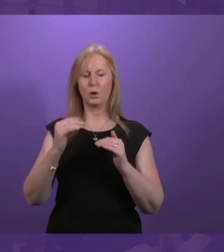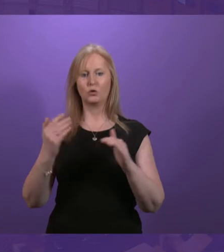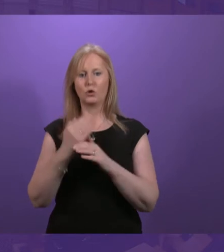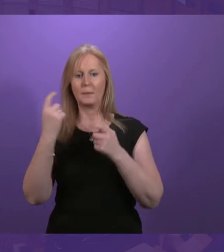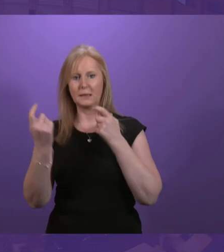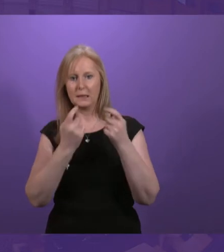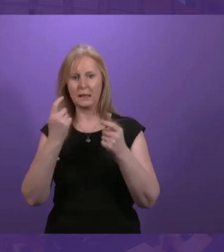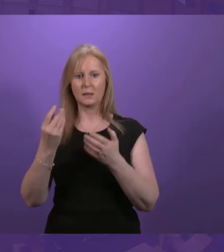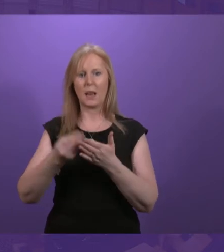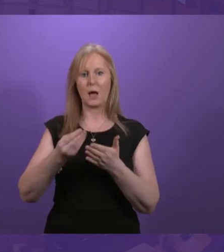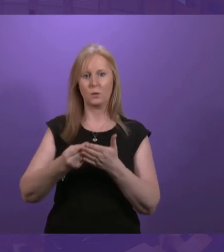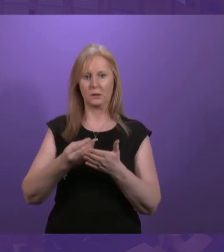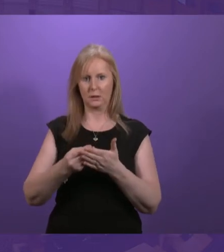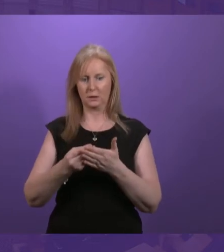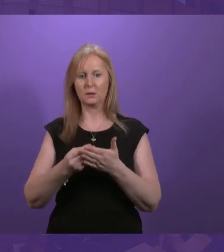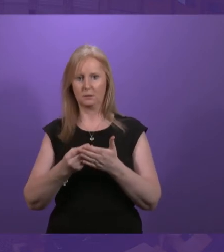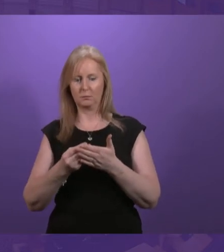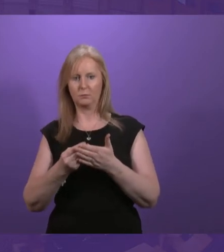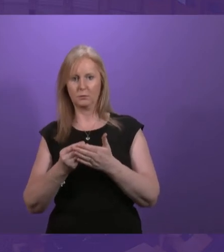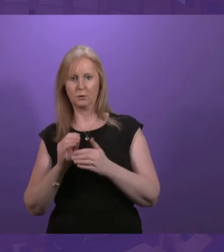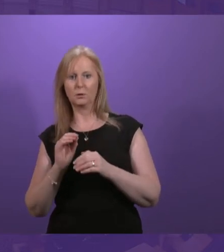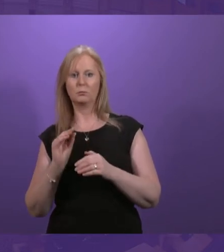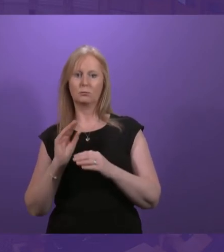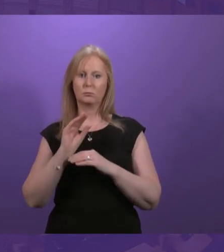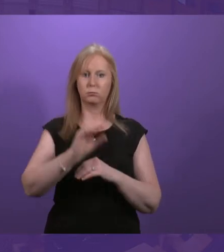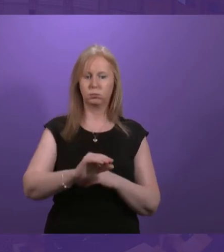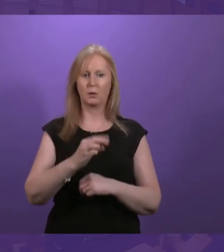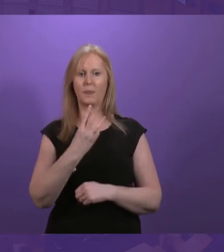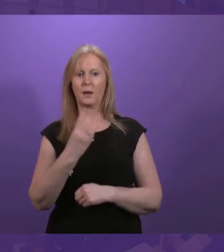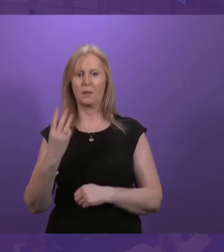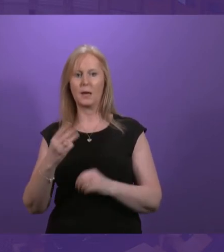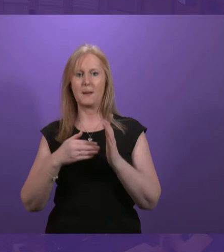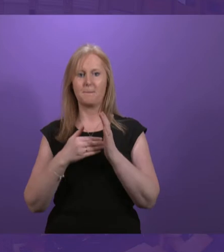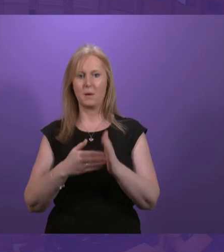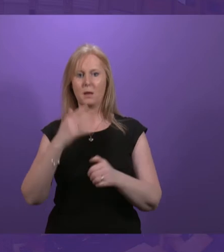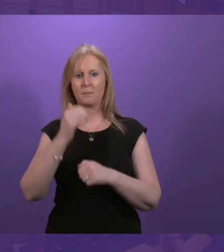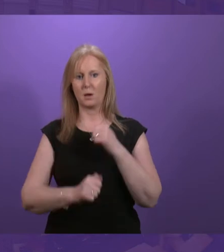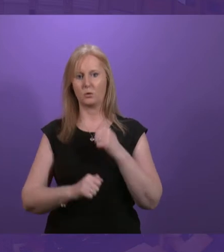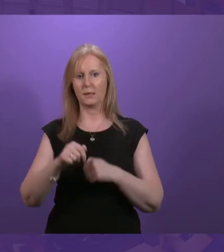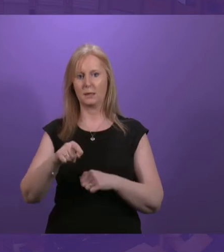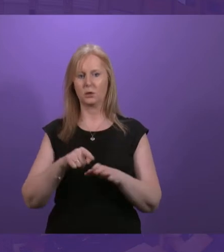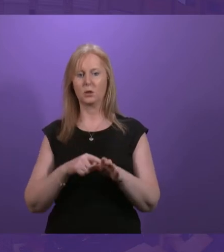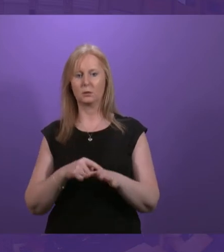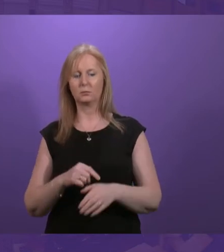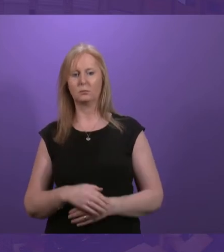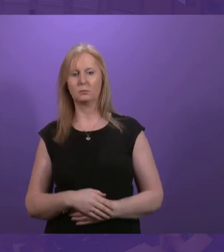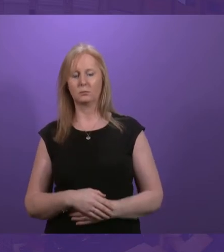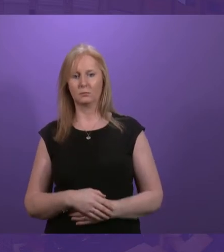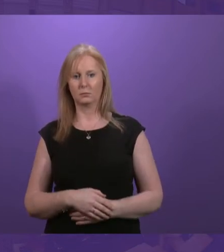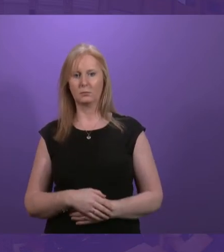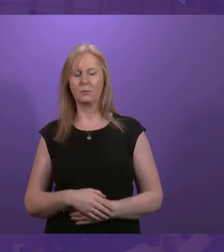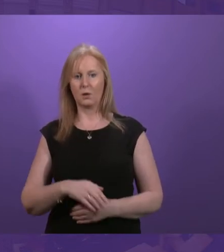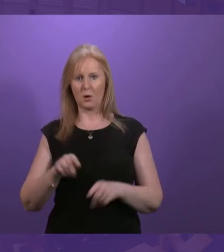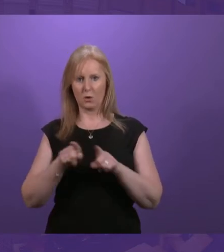13% and an investment in carers of over £33 million this financial year. As we've committed to, we'll